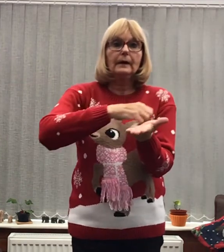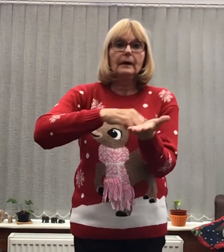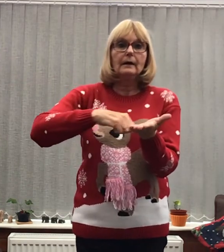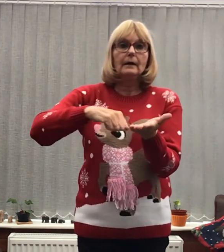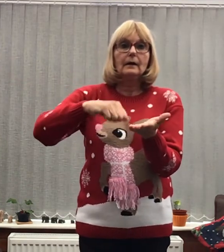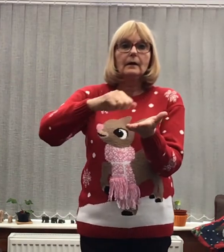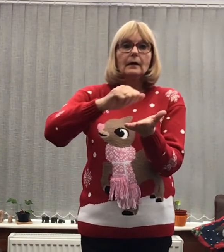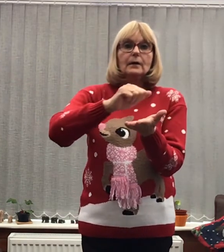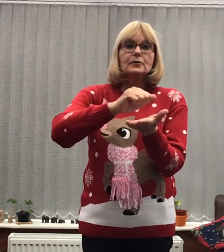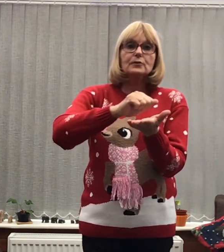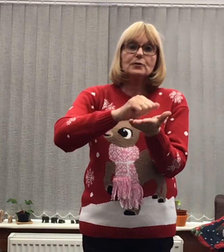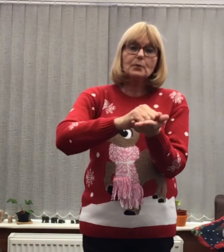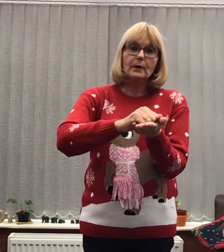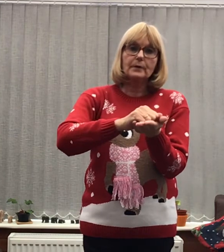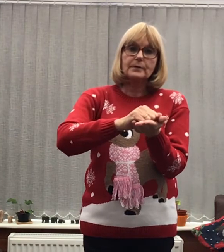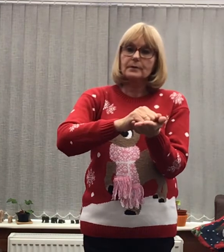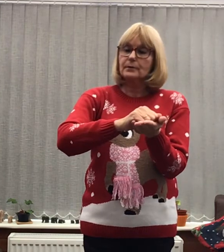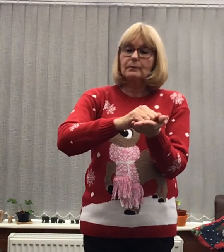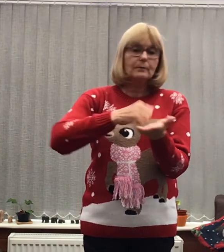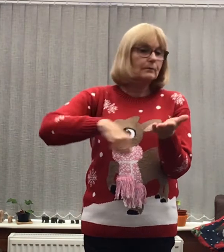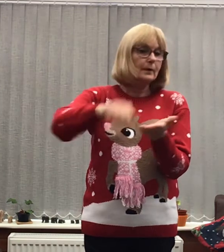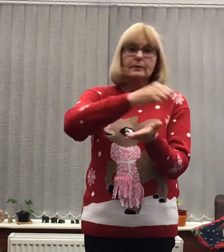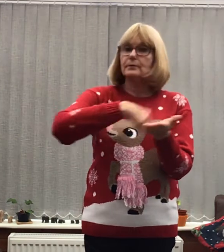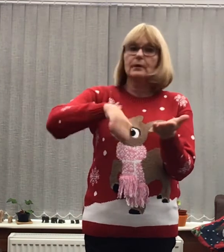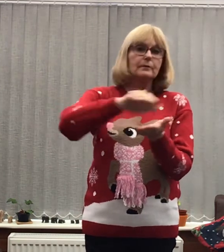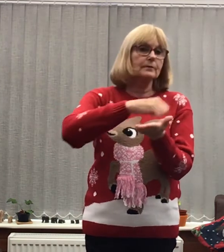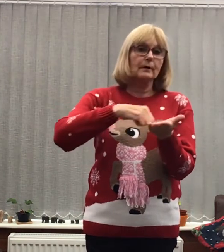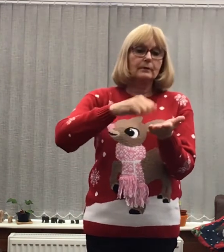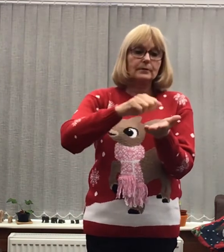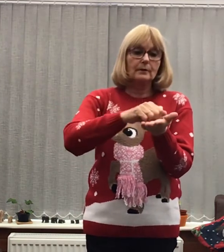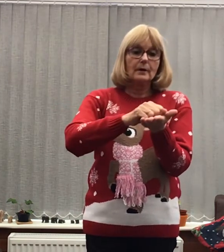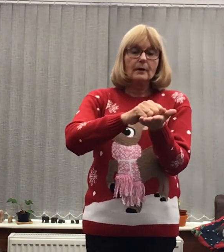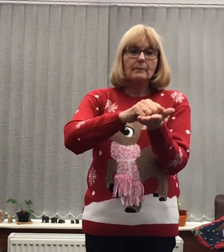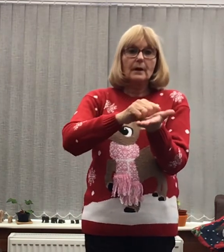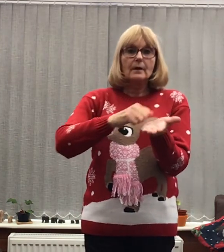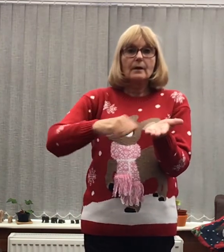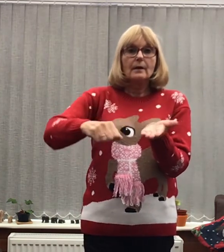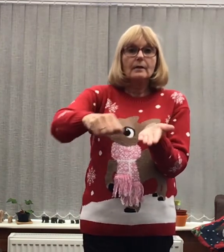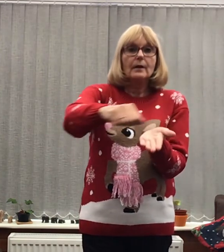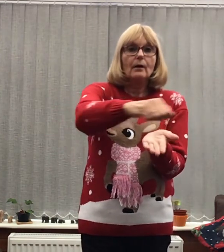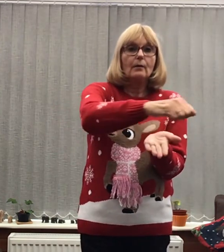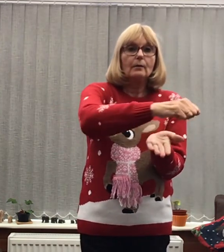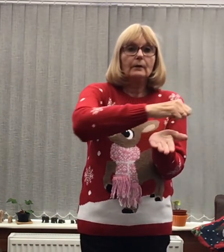Just once Don't go round and round and round So The Holy